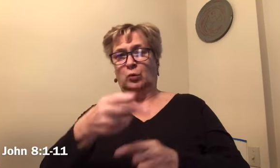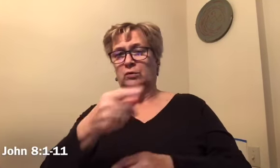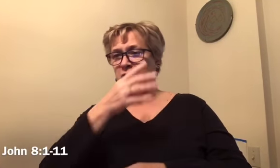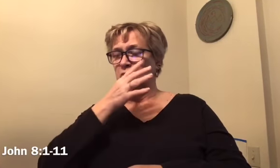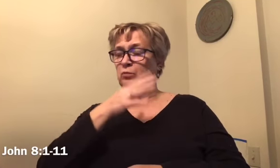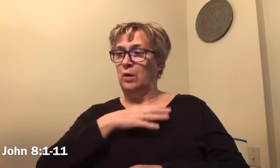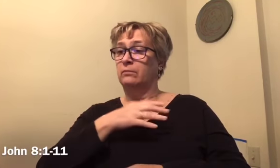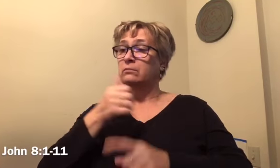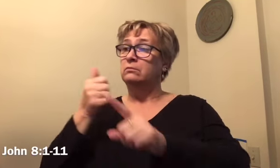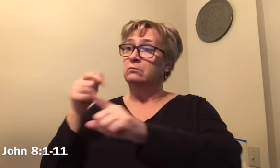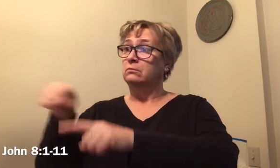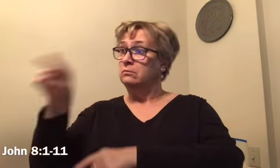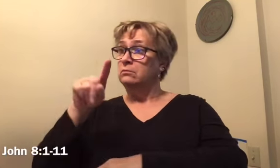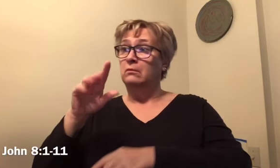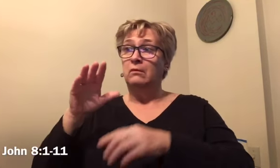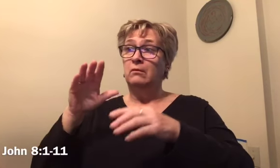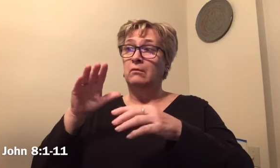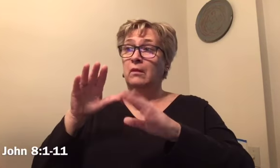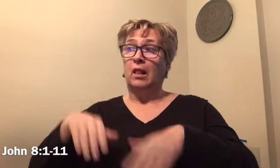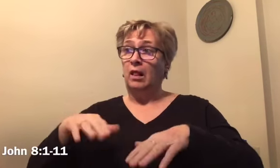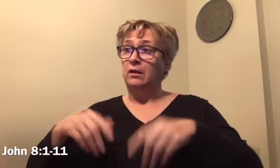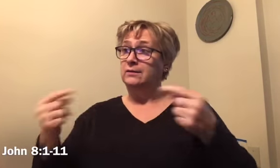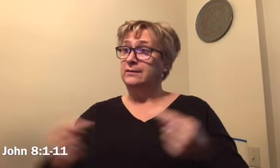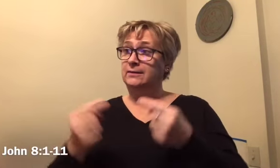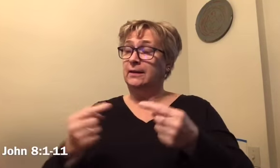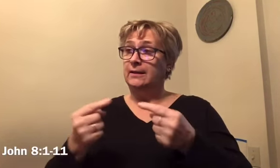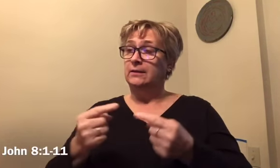Let the one among you who is without sin